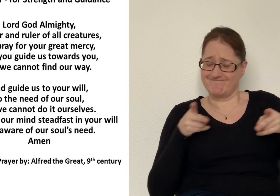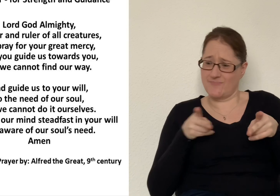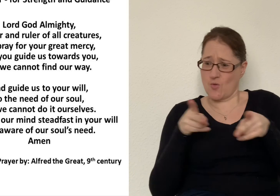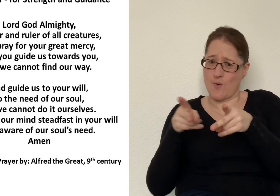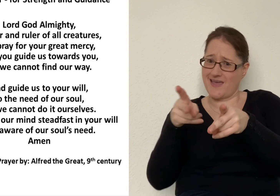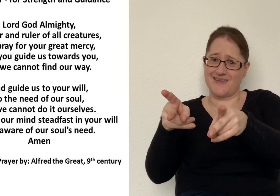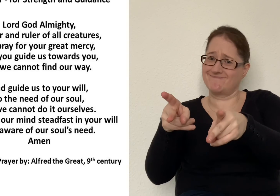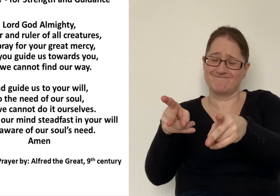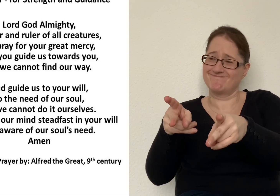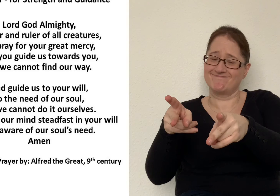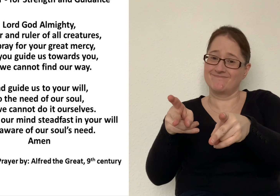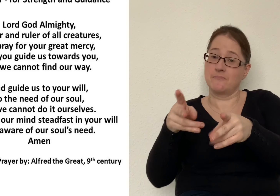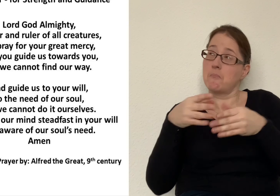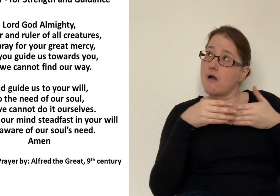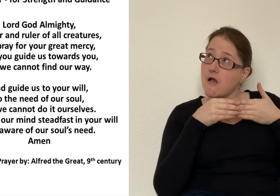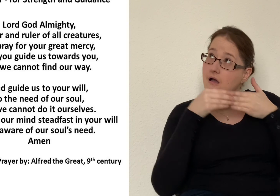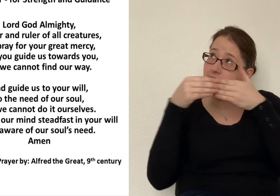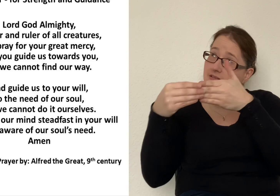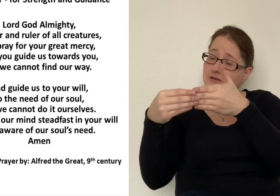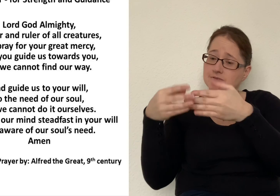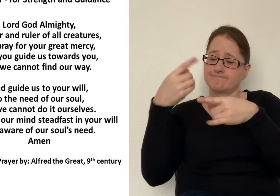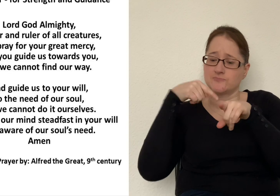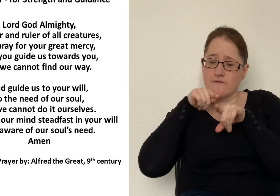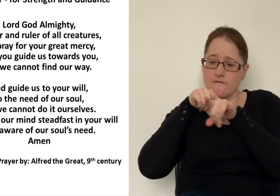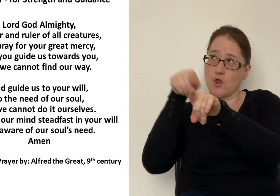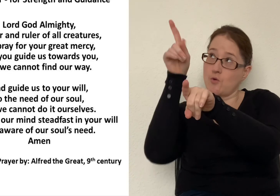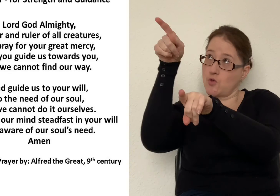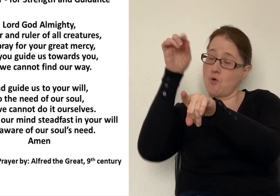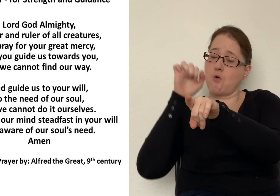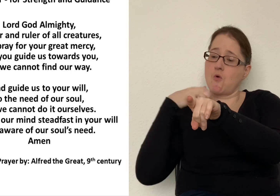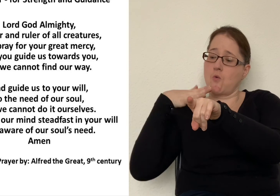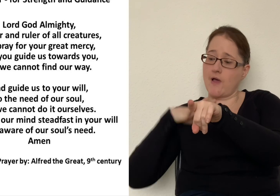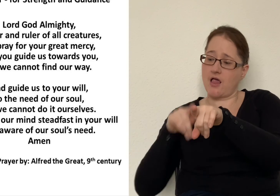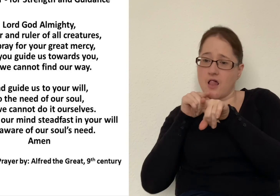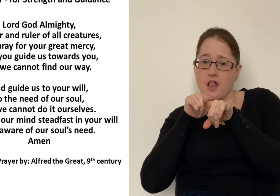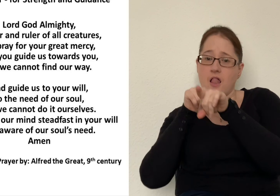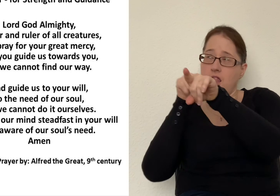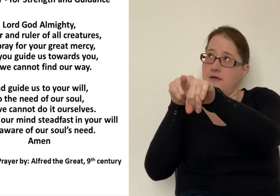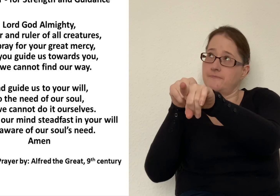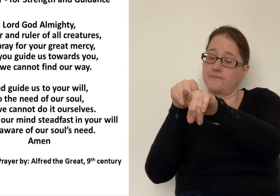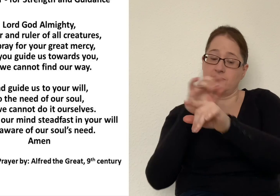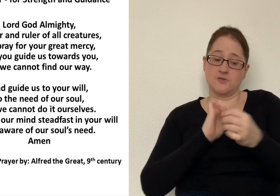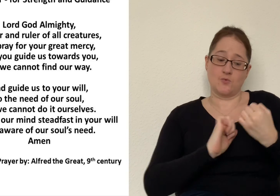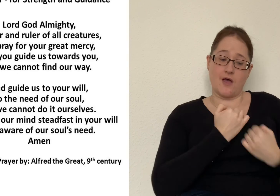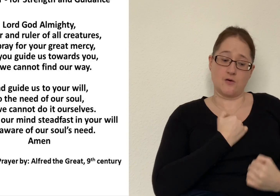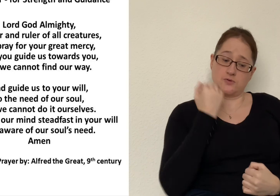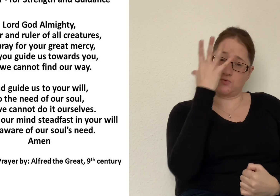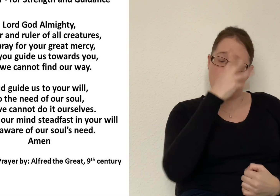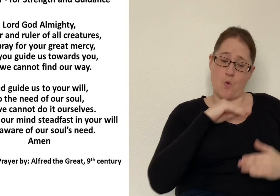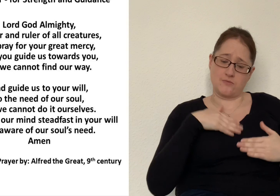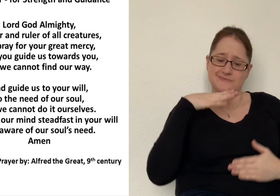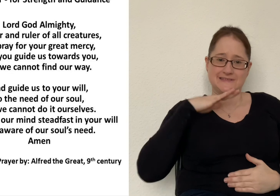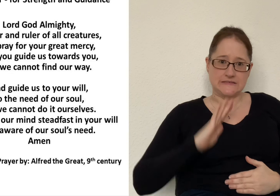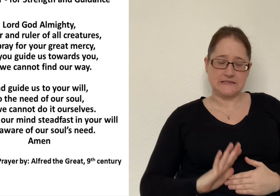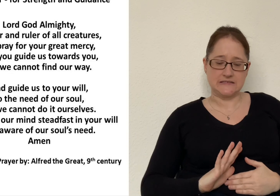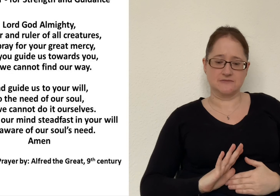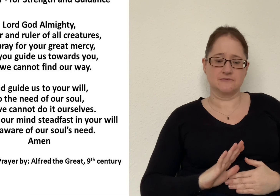and guide us to your will to the need of our soul for we cannot do it